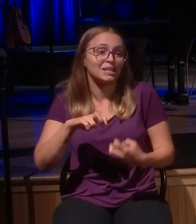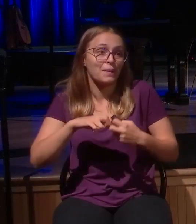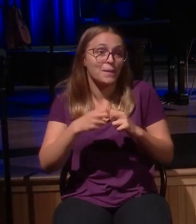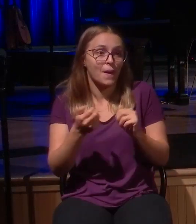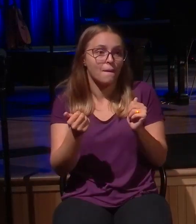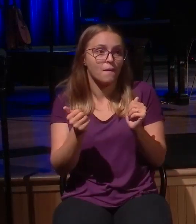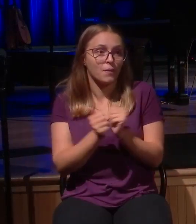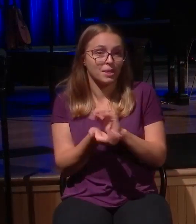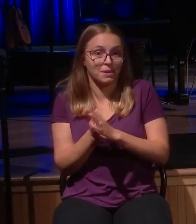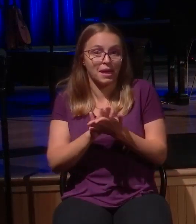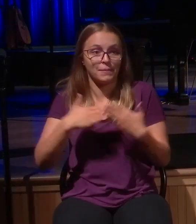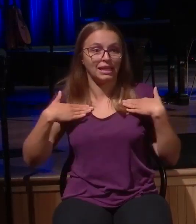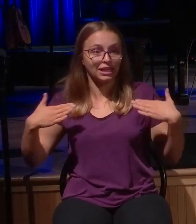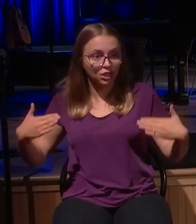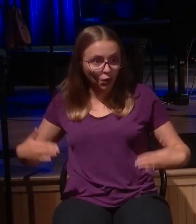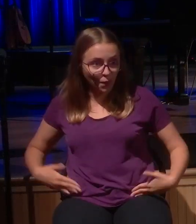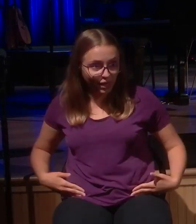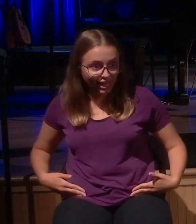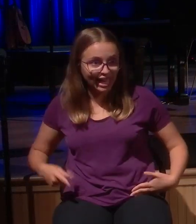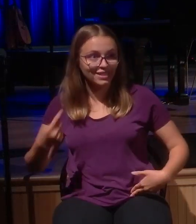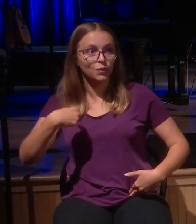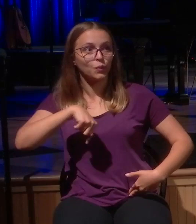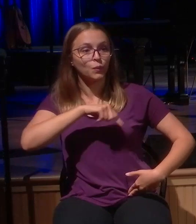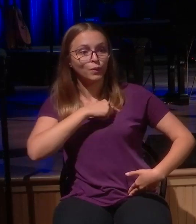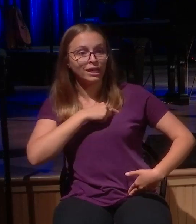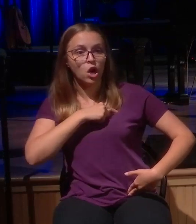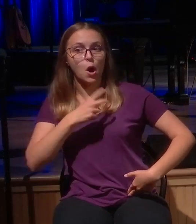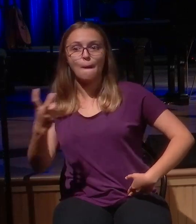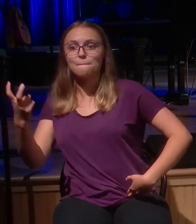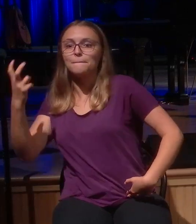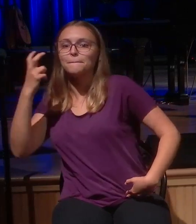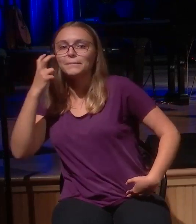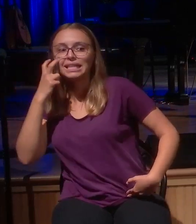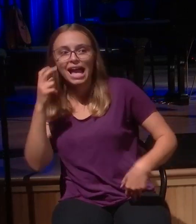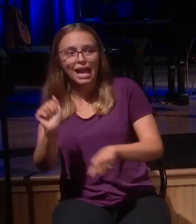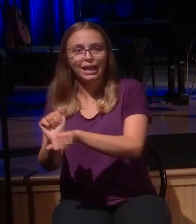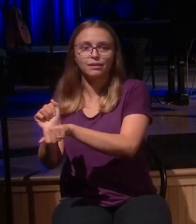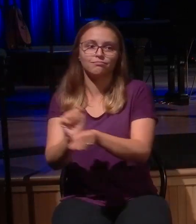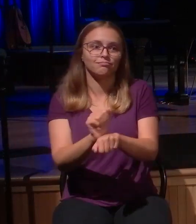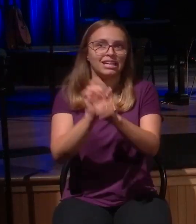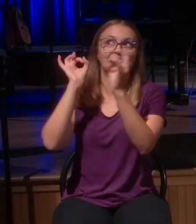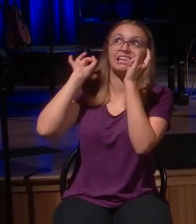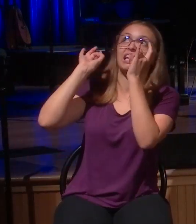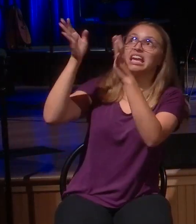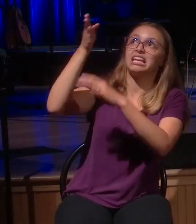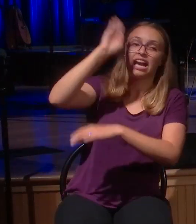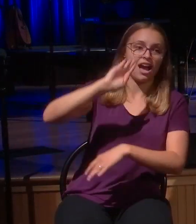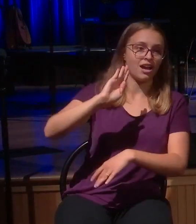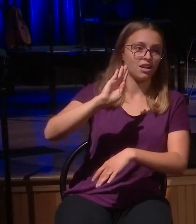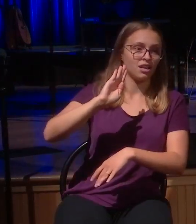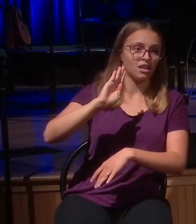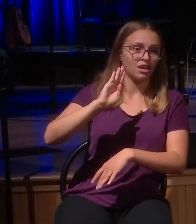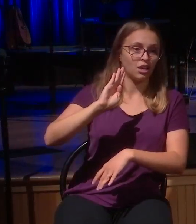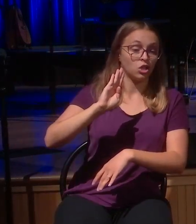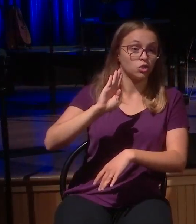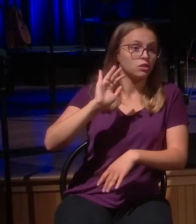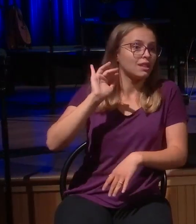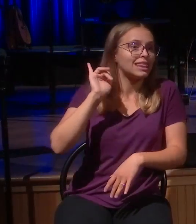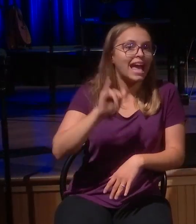any wonder there's so much hostility in the world? Is there any wonder why this world shakes their fist against the Almighty God? Why? Well, they're blind, they're